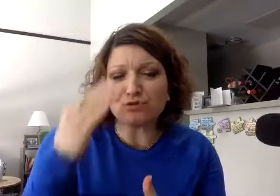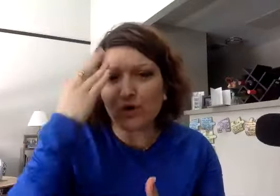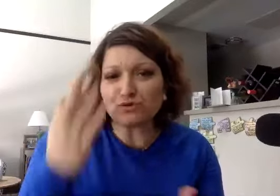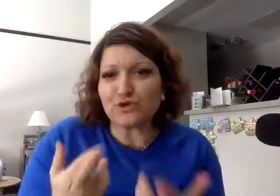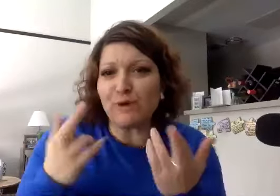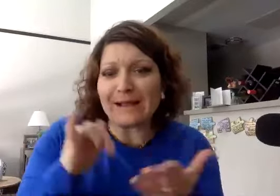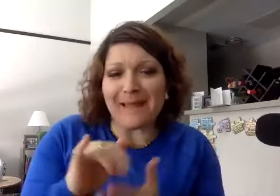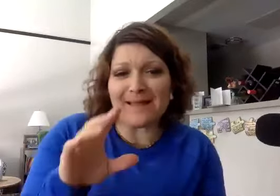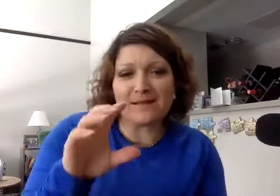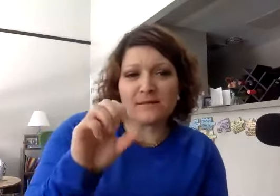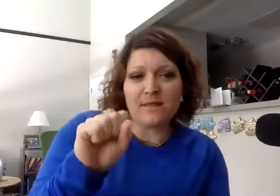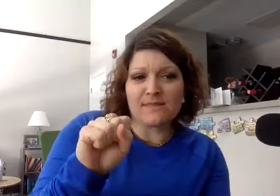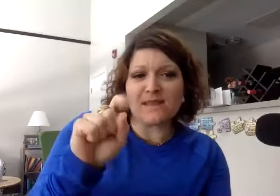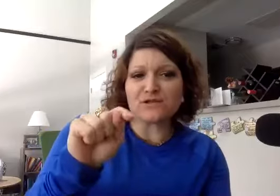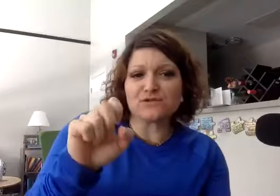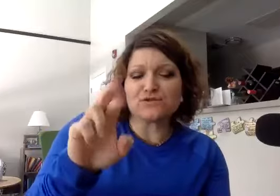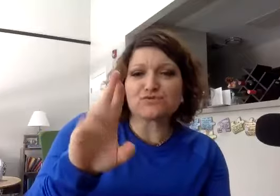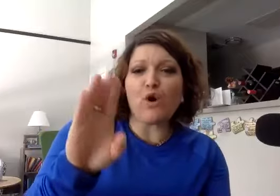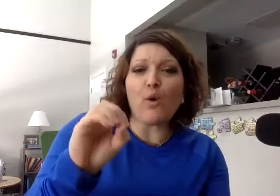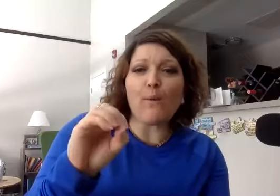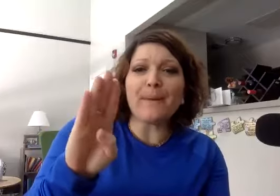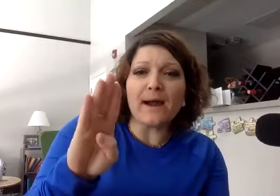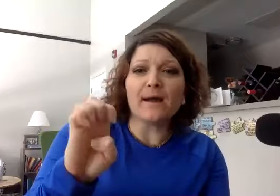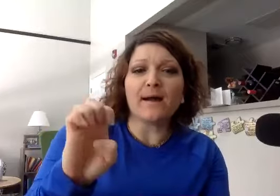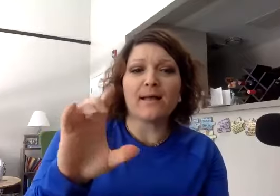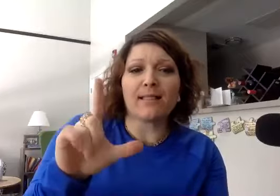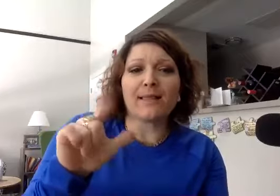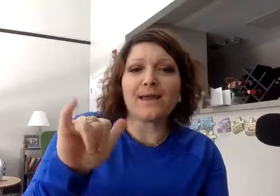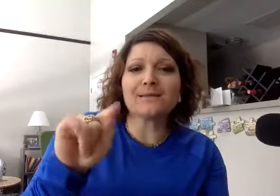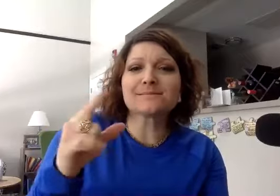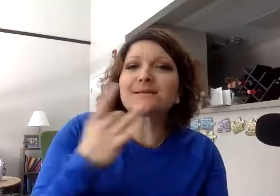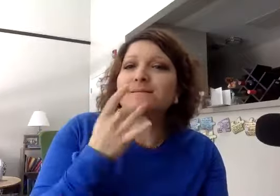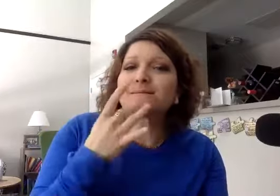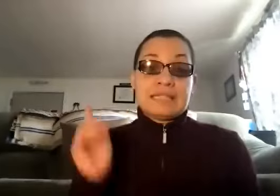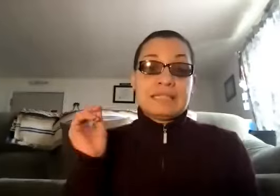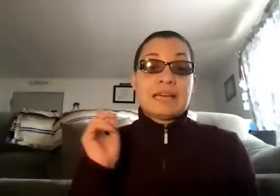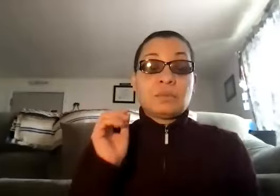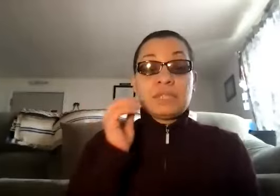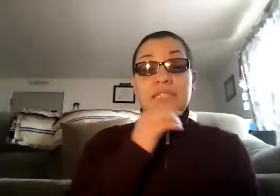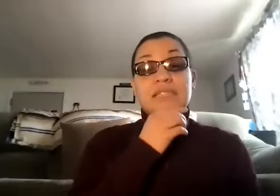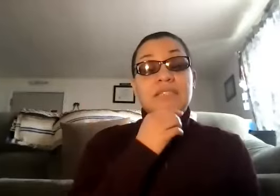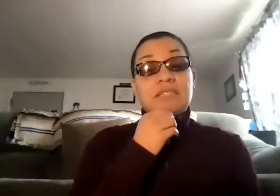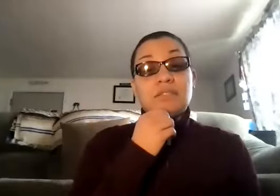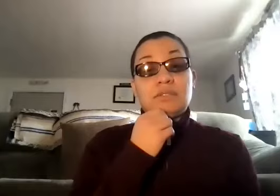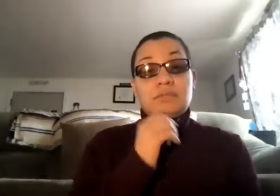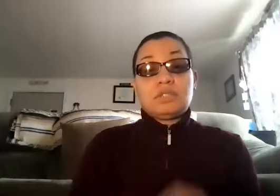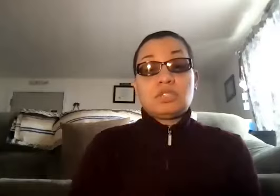you recommend the strobe light? Yes, that's what it is. That's it?